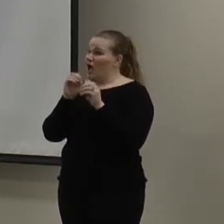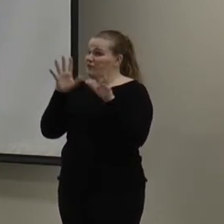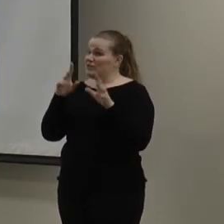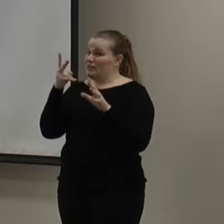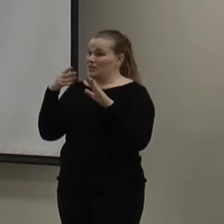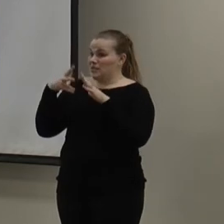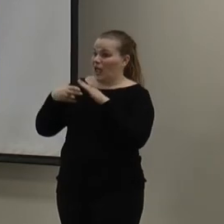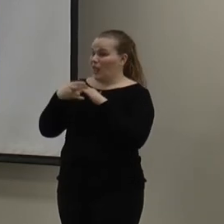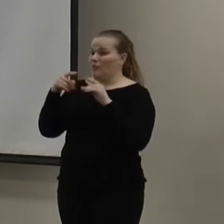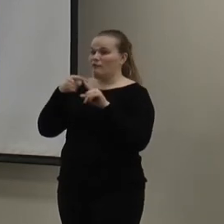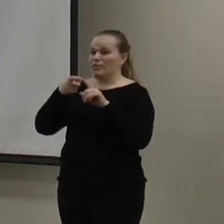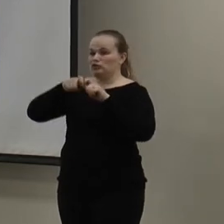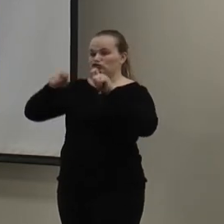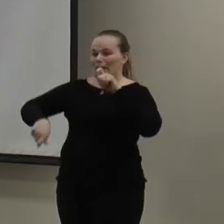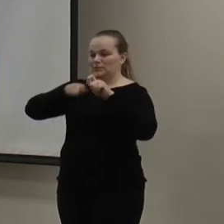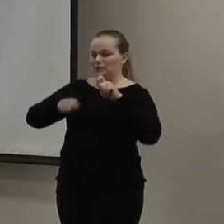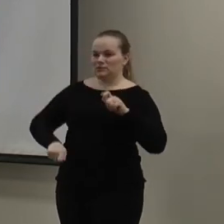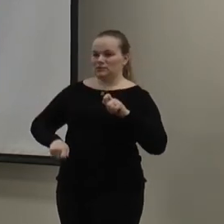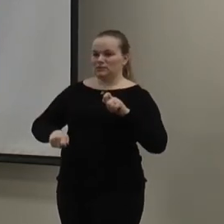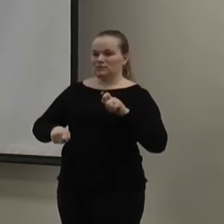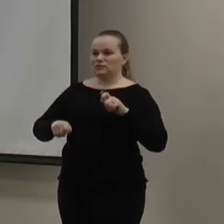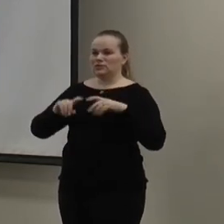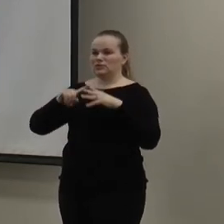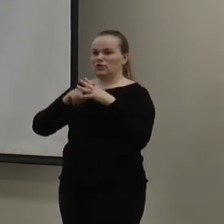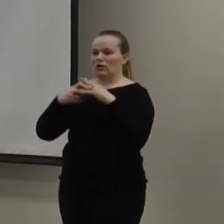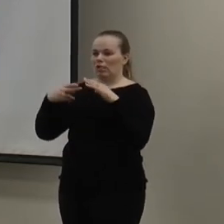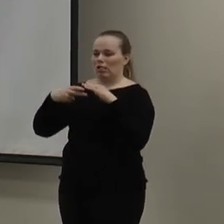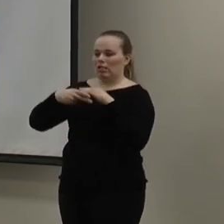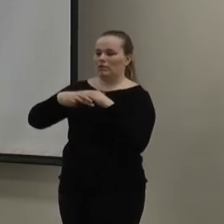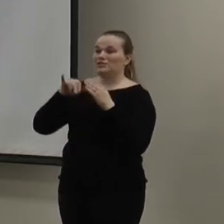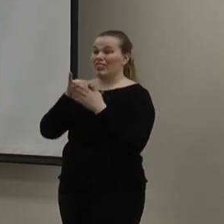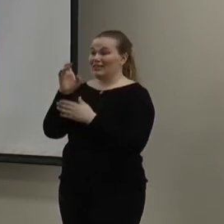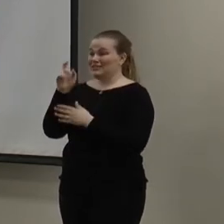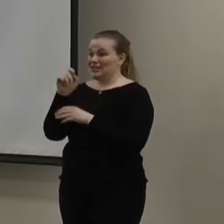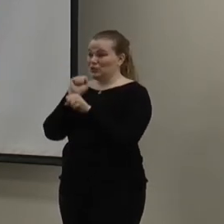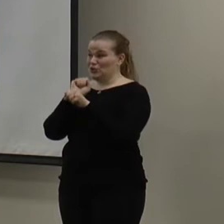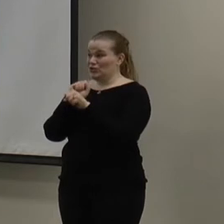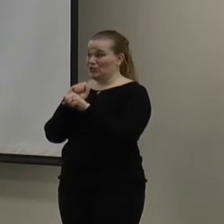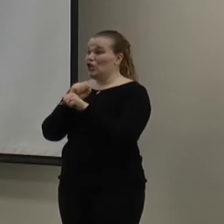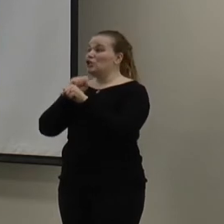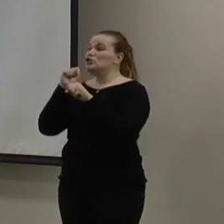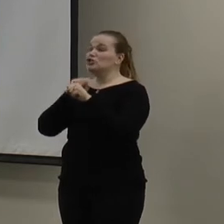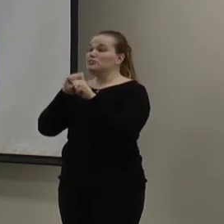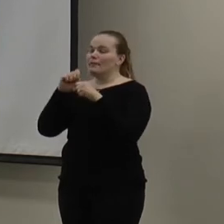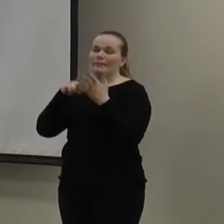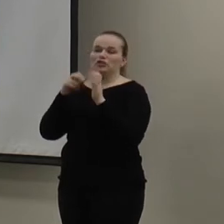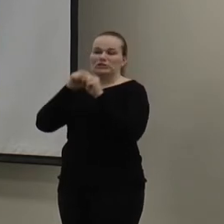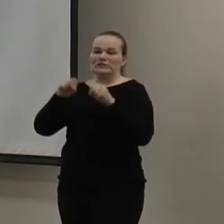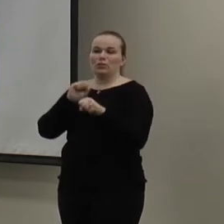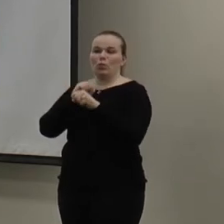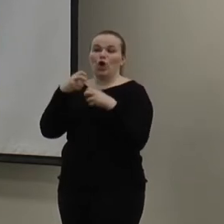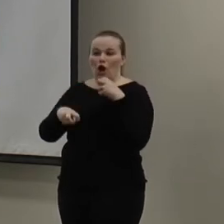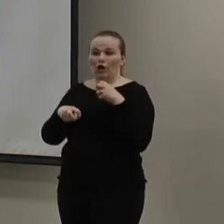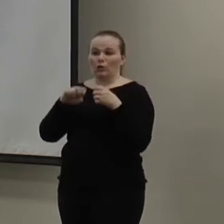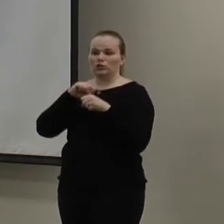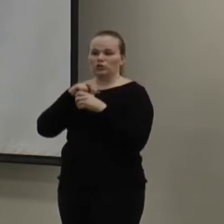through by the straps that have been put there to support it. So, these duct work, your system is working hard. And so, that means you're having to pay